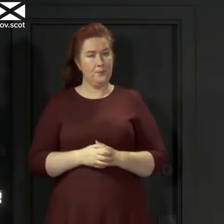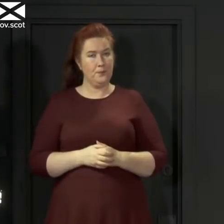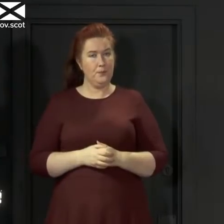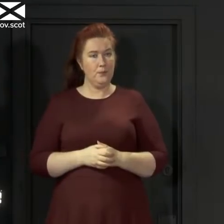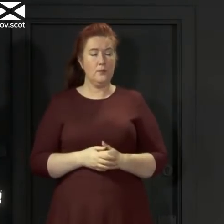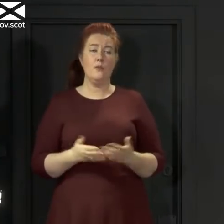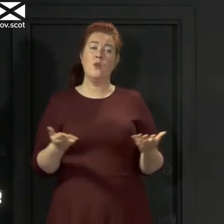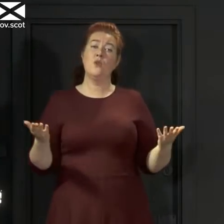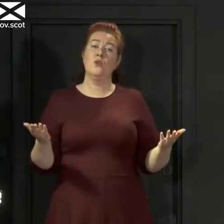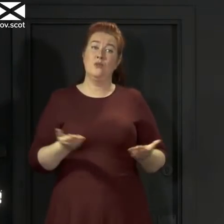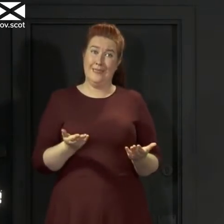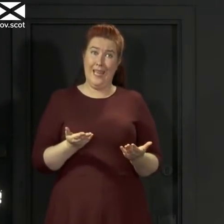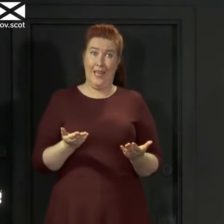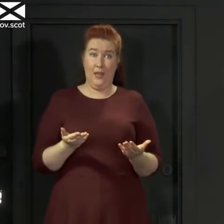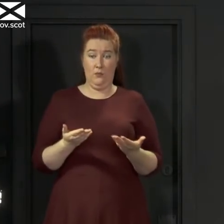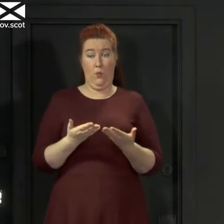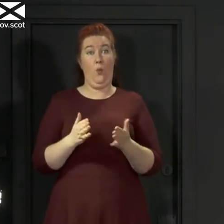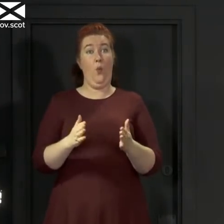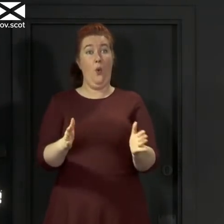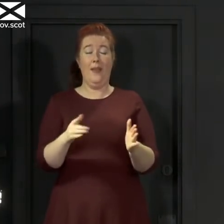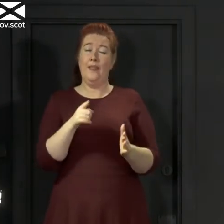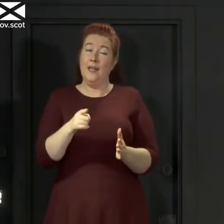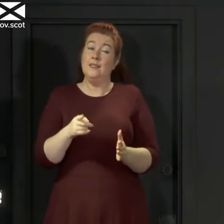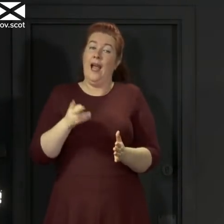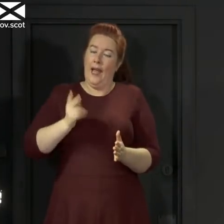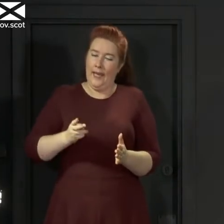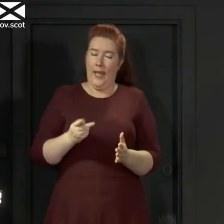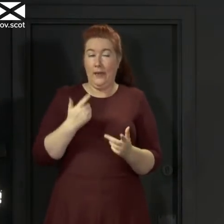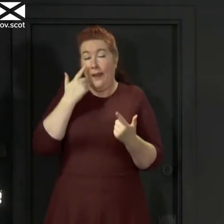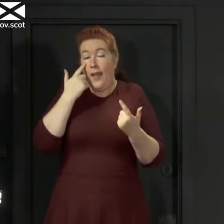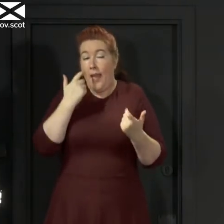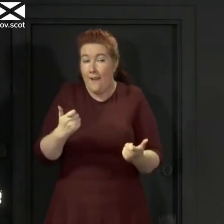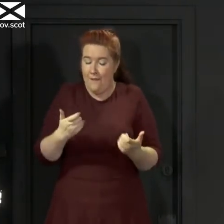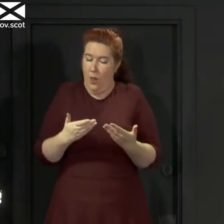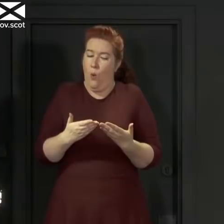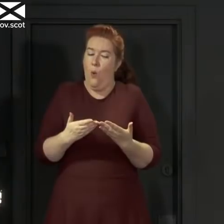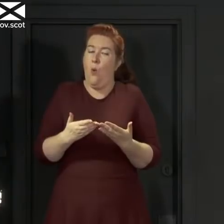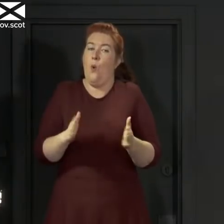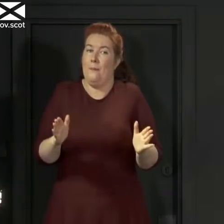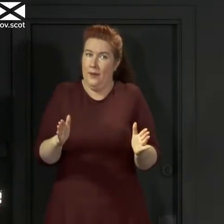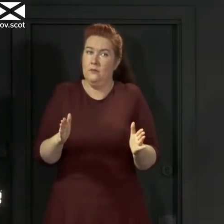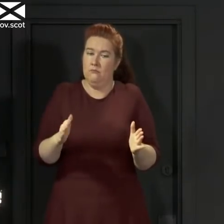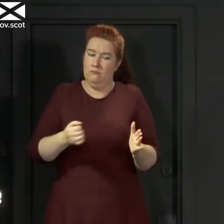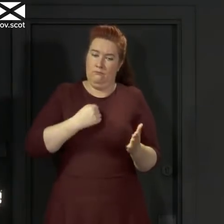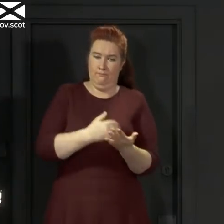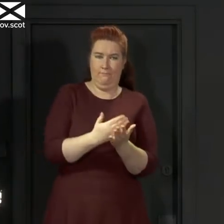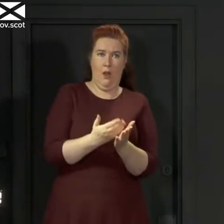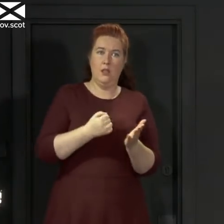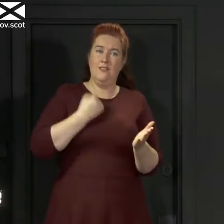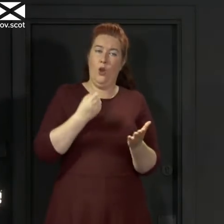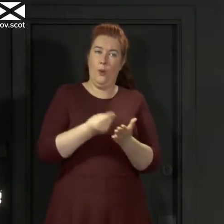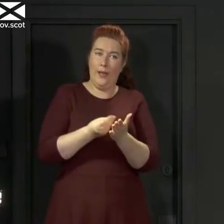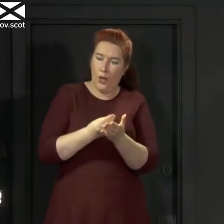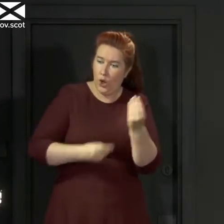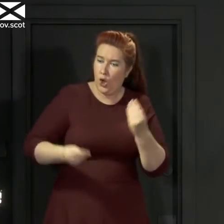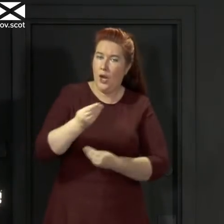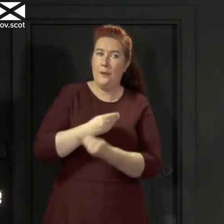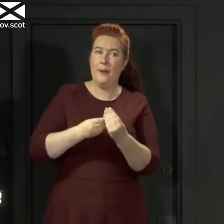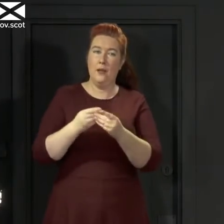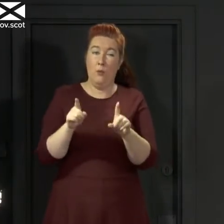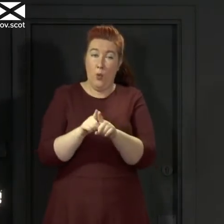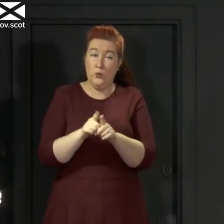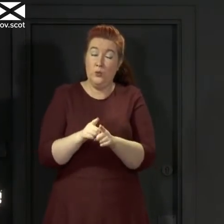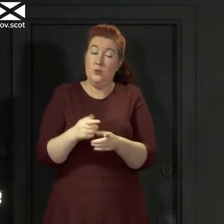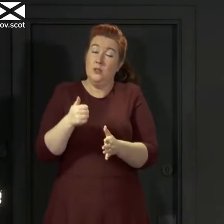represent a further cautious reopening of sectors of our economy and a cautious